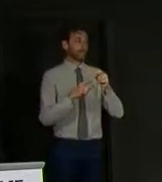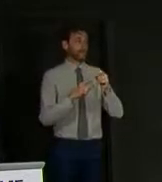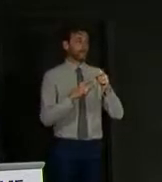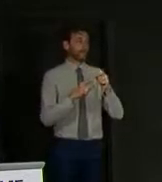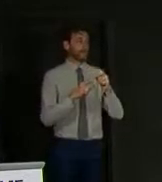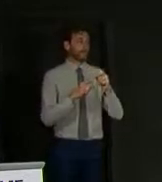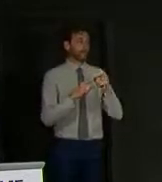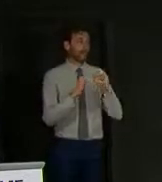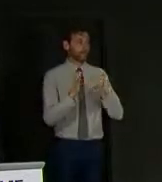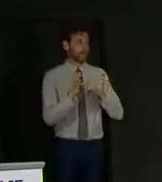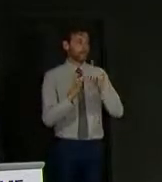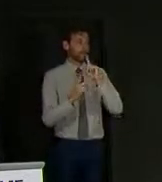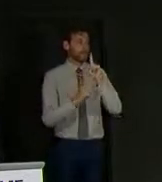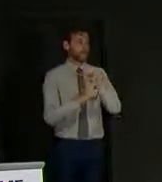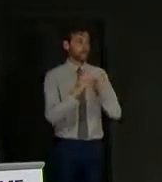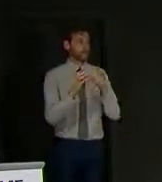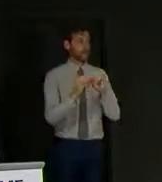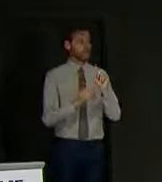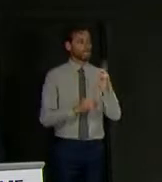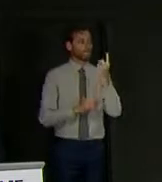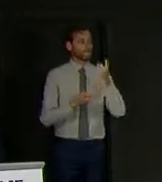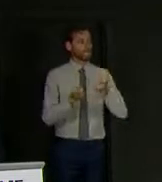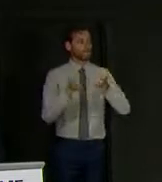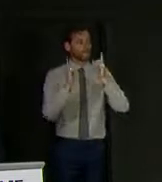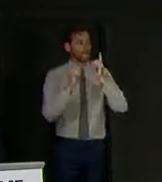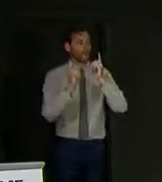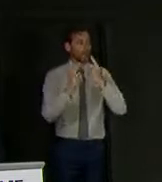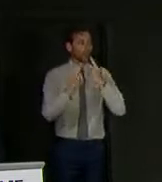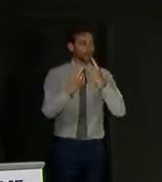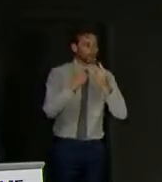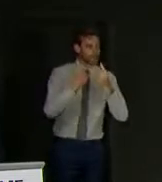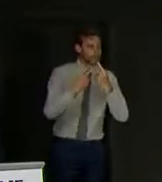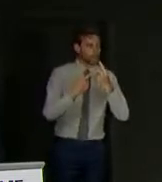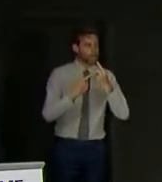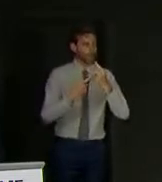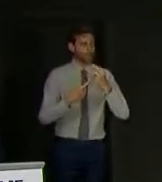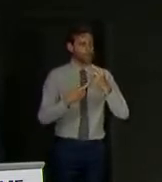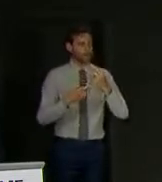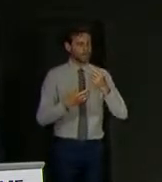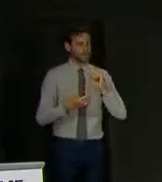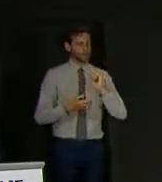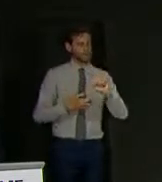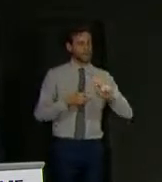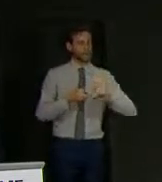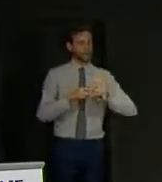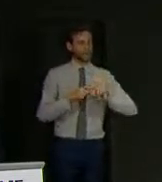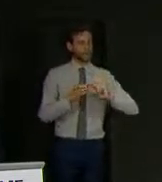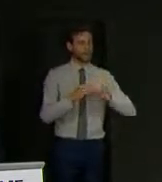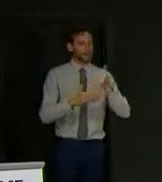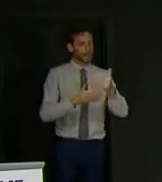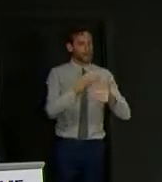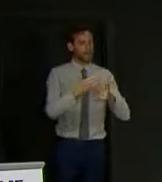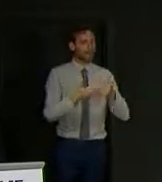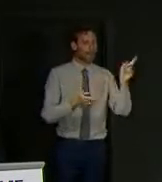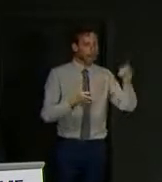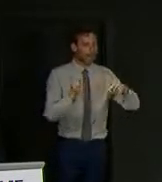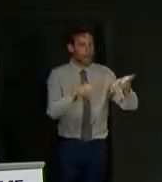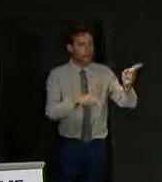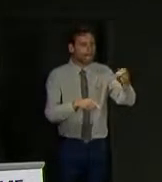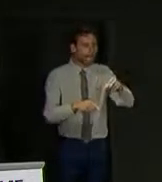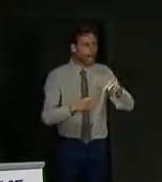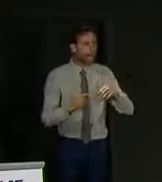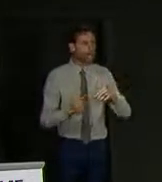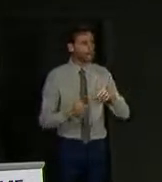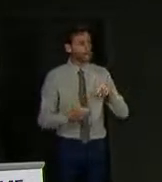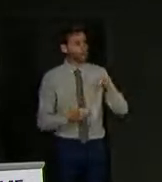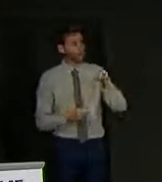First Ministers to announce to discuss the lockdown measures he'll be announcing for down there later on are you